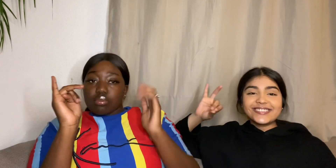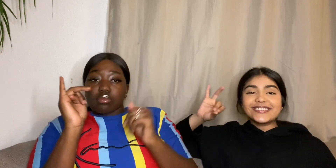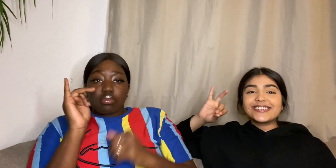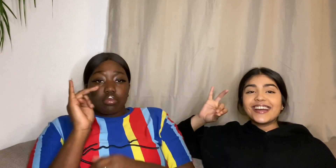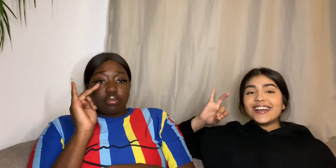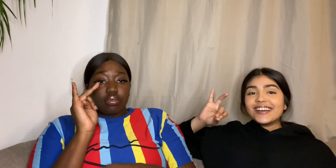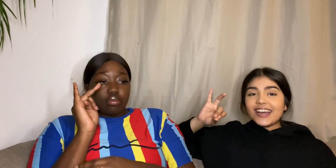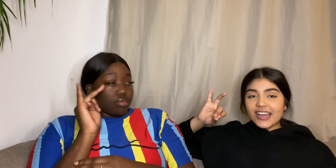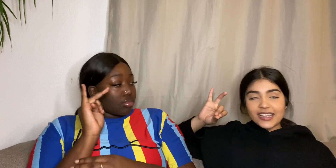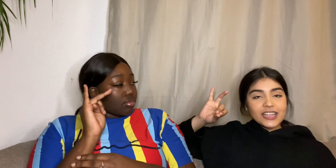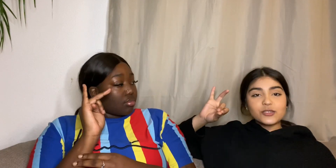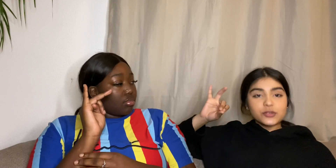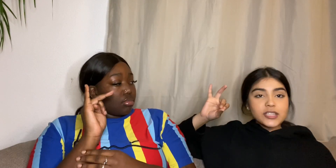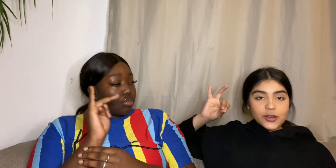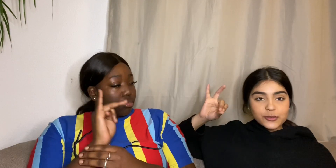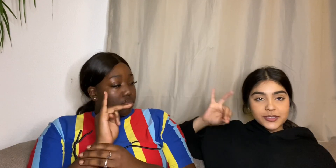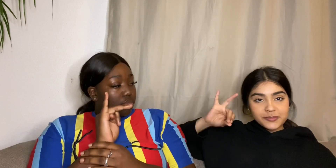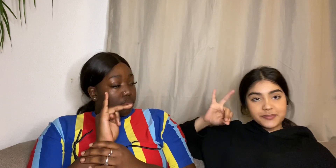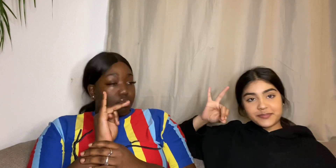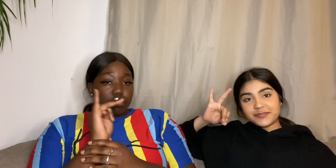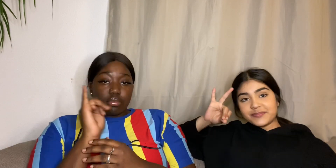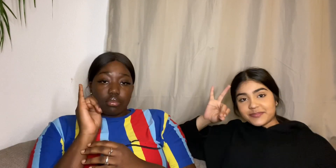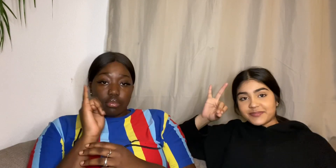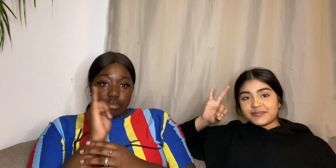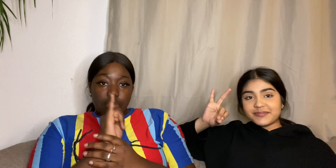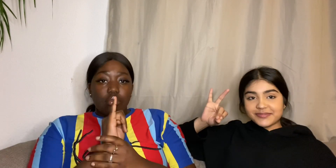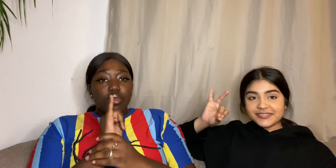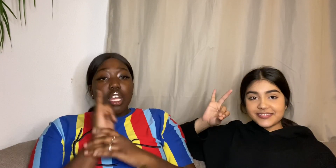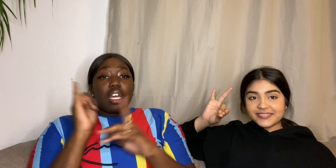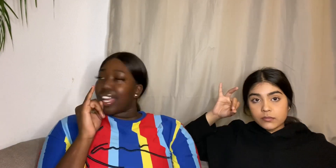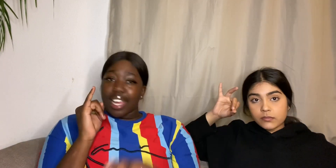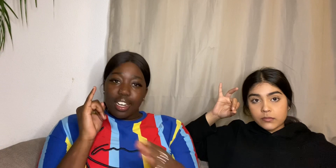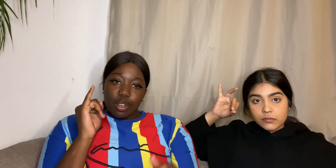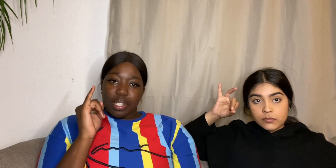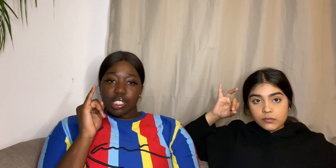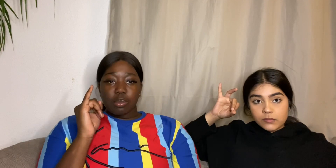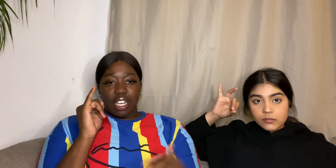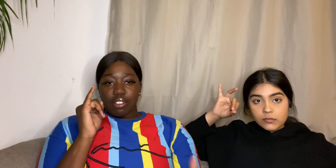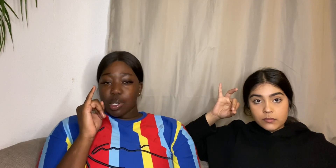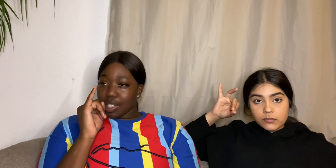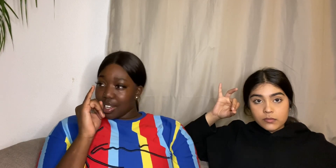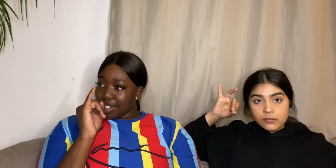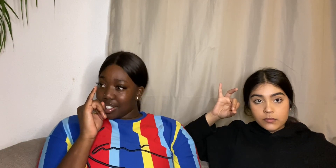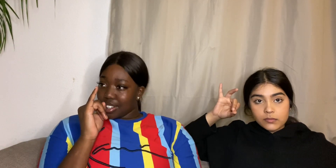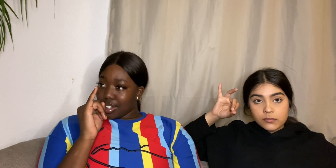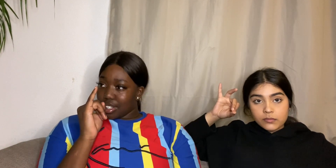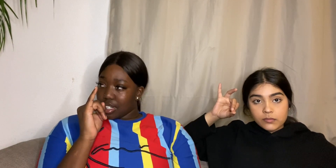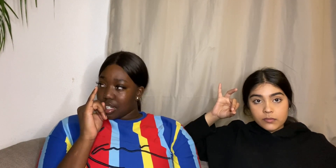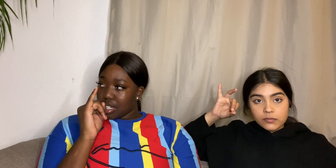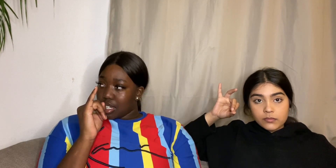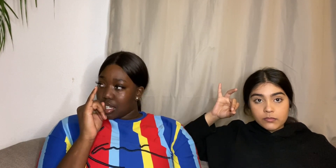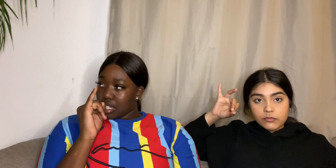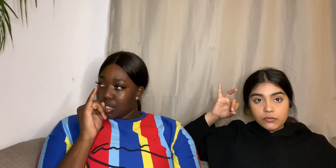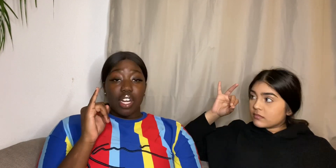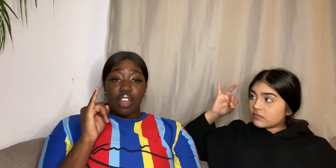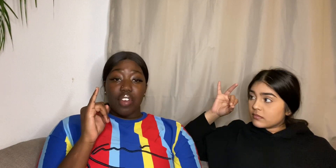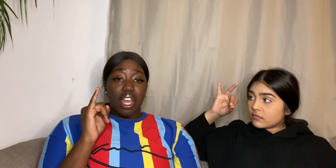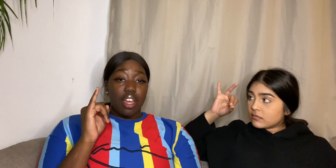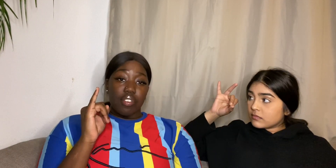get that I had a question but I forgot Never have I ever